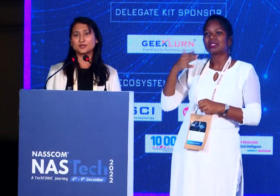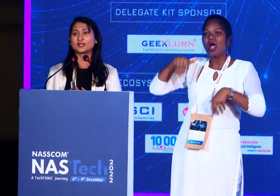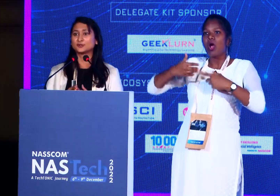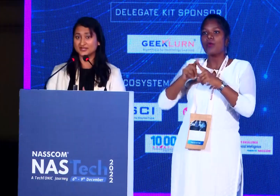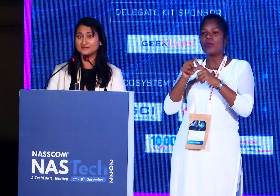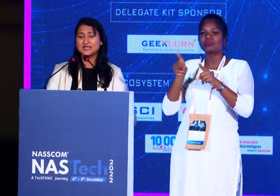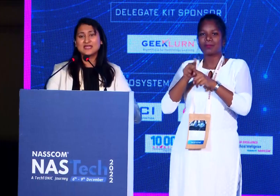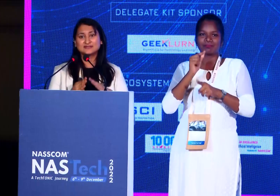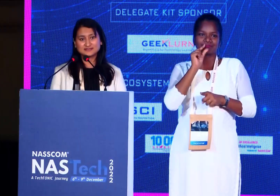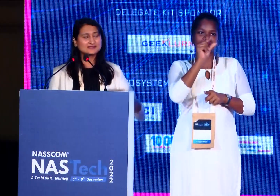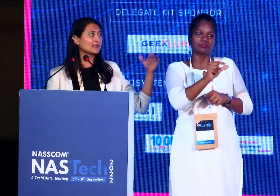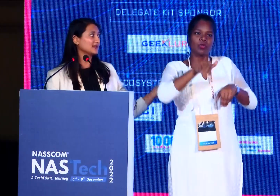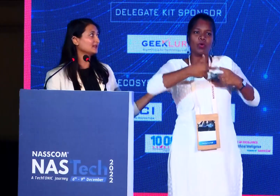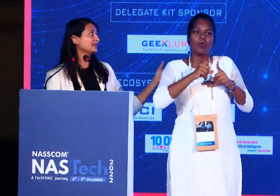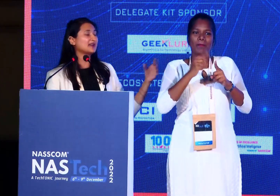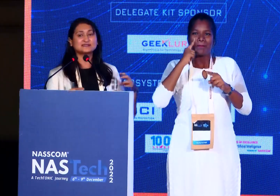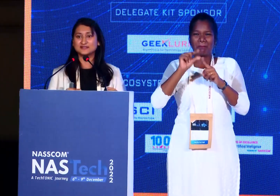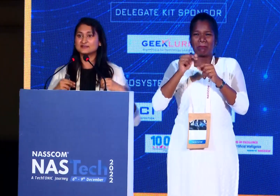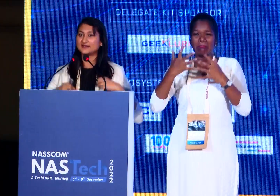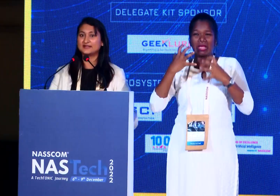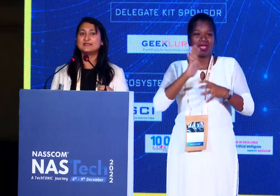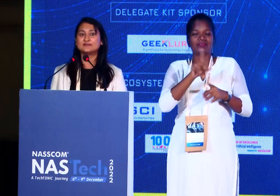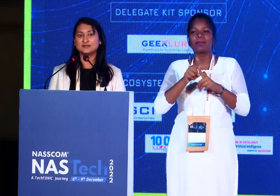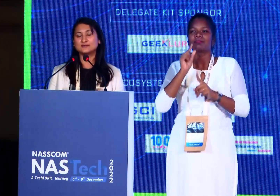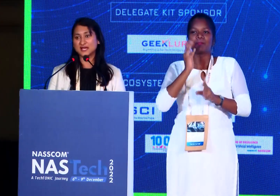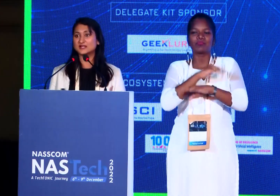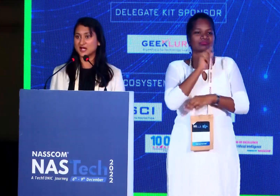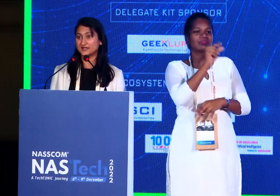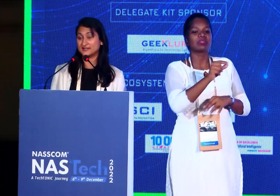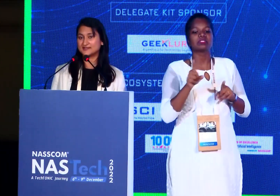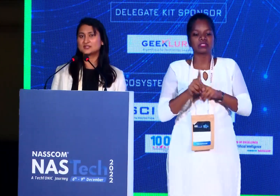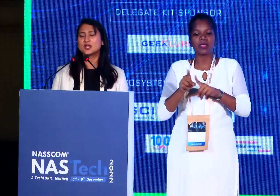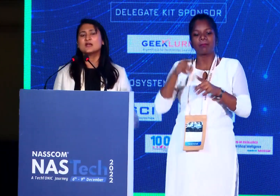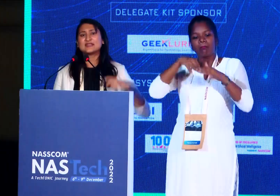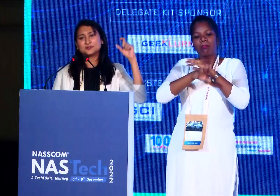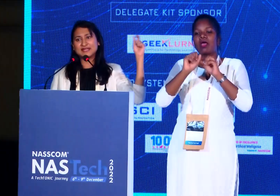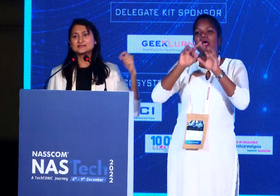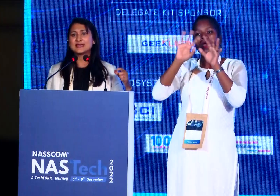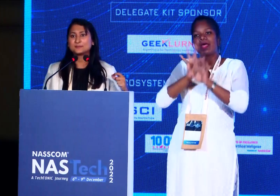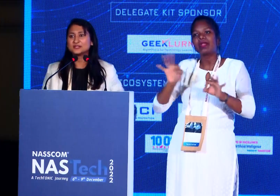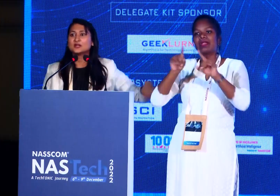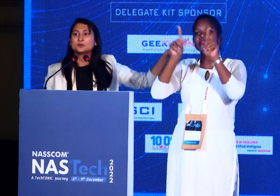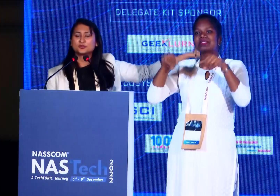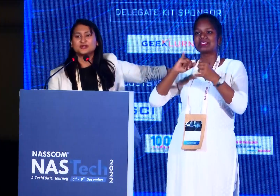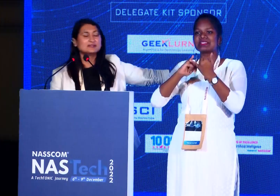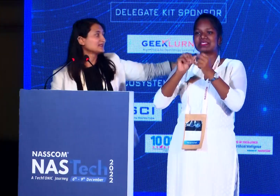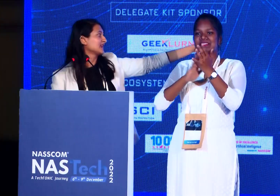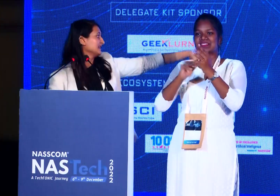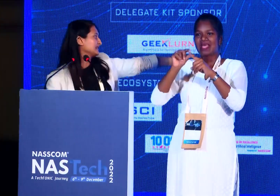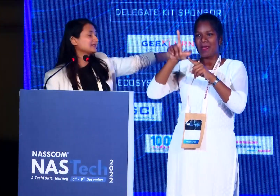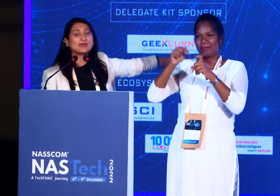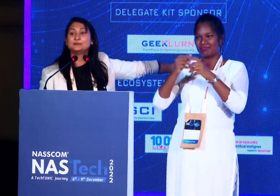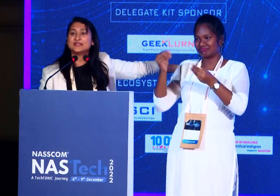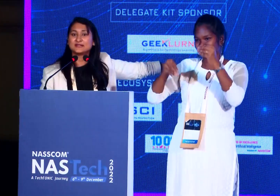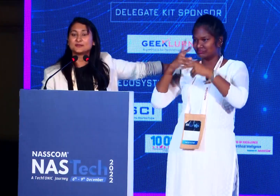antibiotic to give. And this is another device that is currently, we are in R&D stage, where you take a sample, put it in this